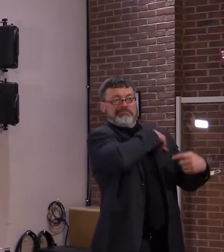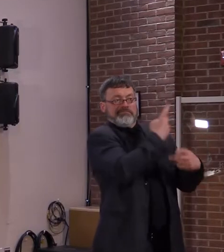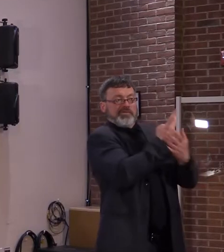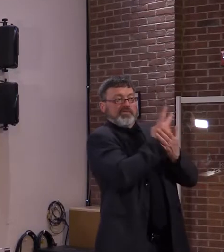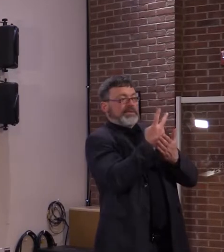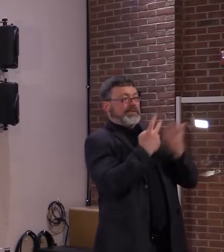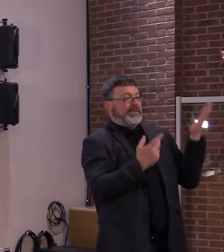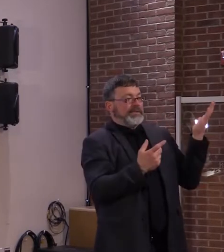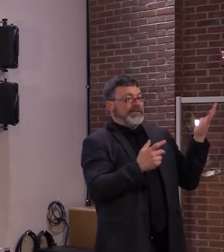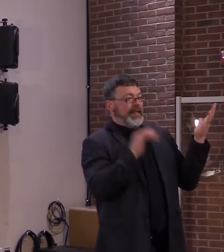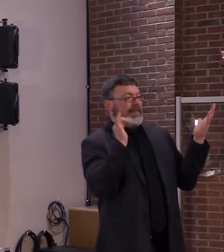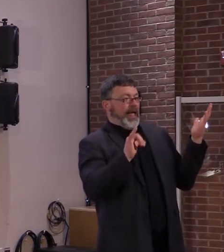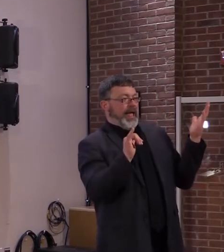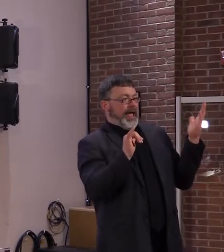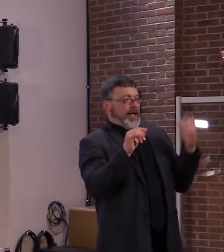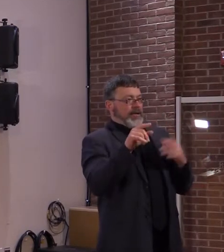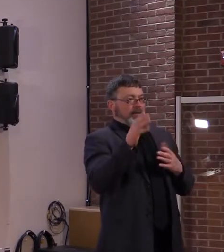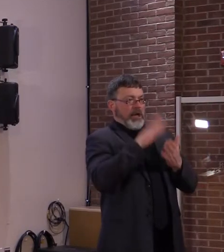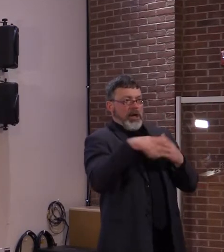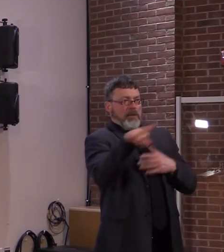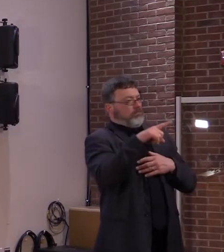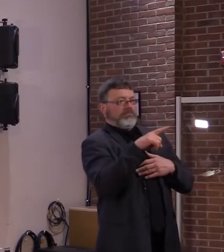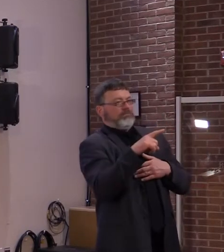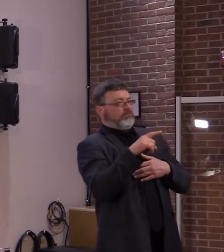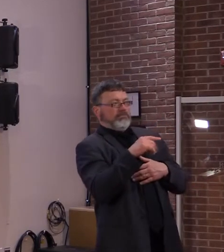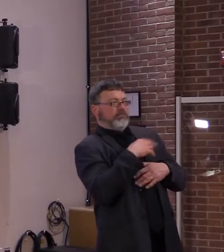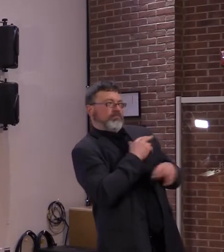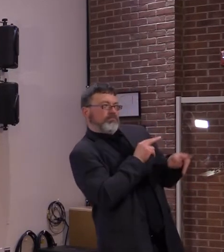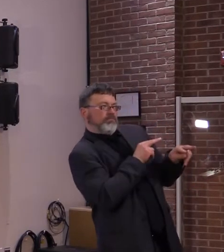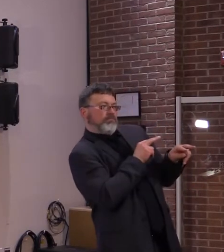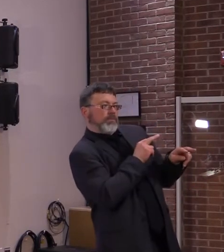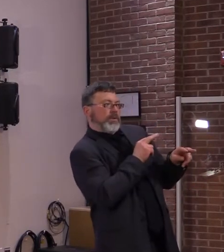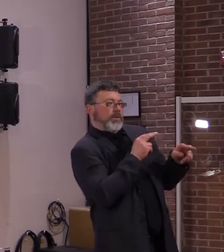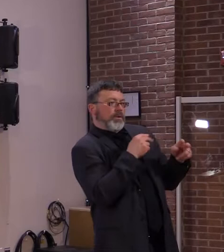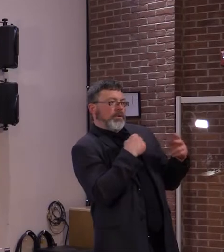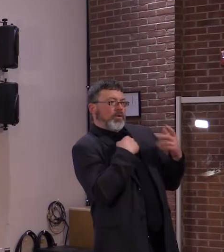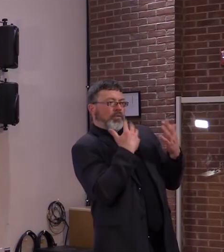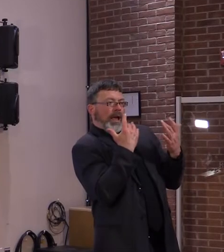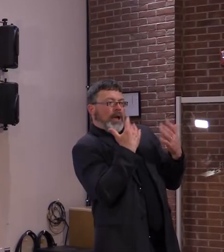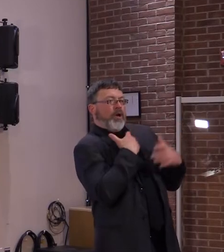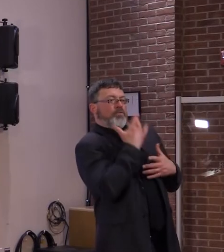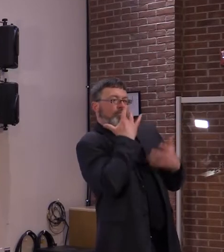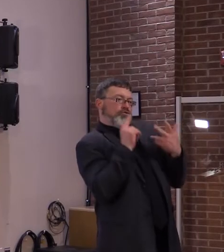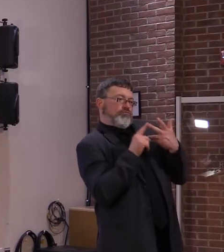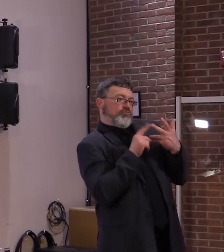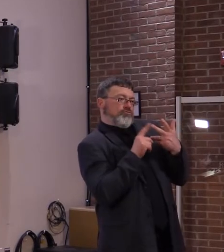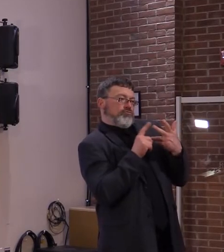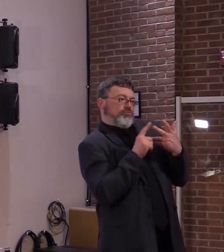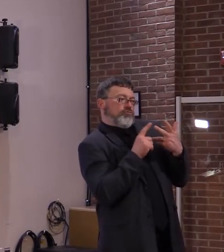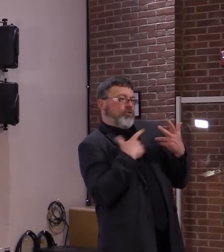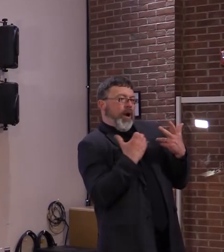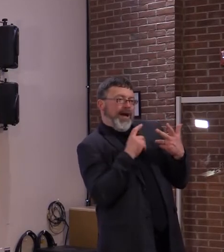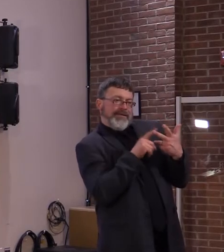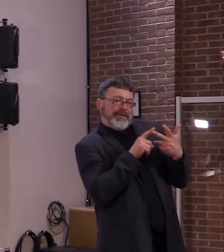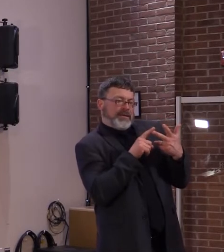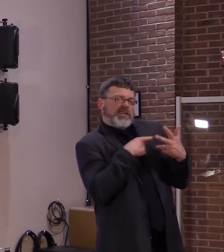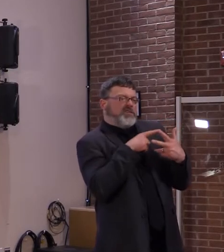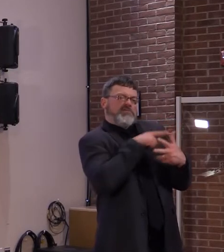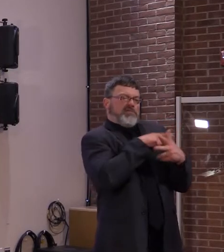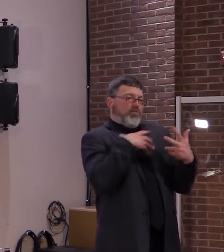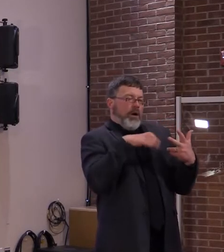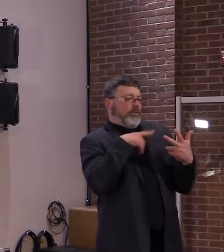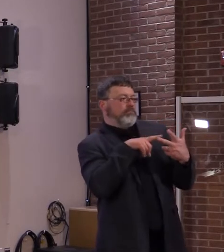awaiting the return and were very disappointed by the disappearance. So, we'll see how that plays into it.